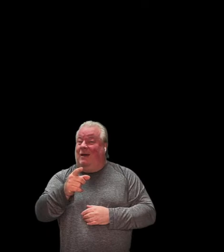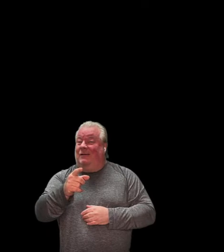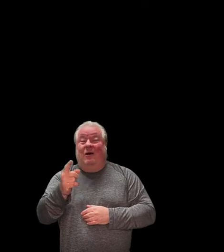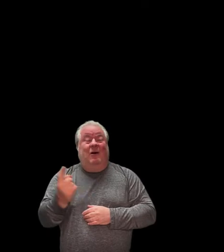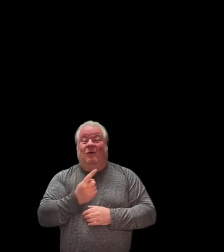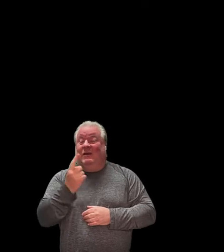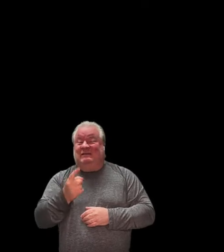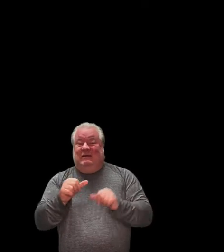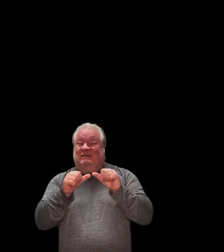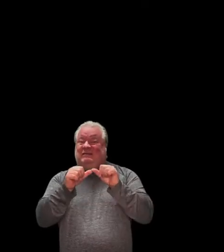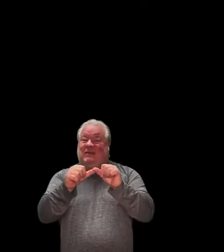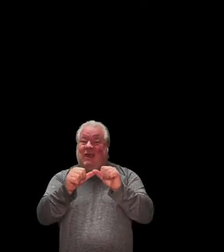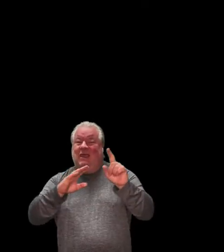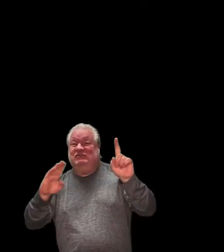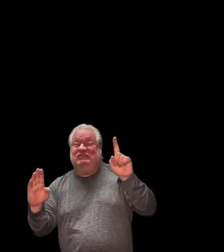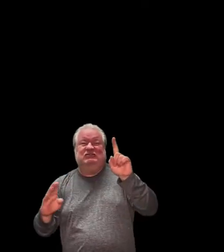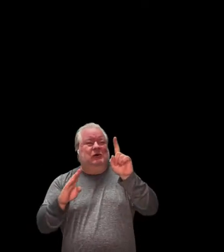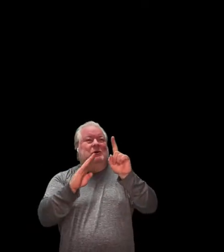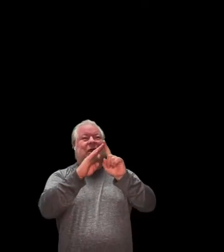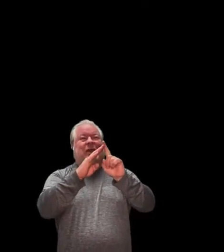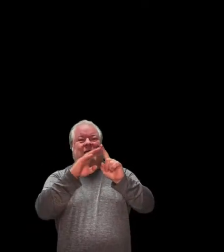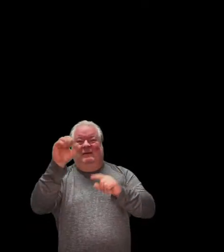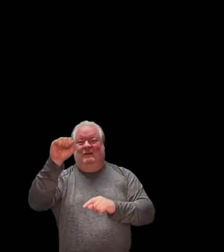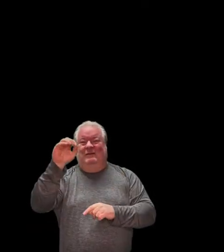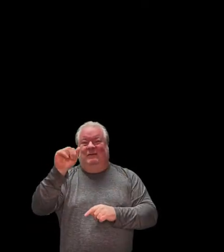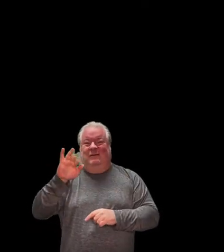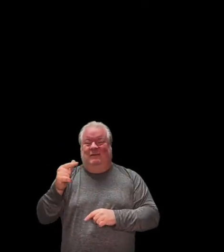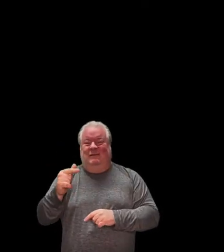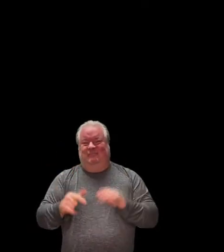And always, stay soaring